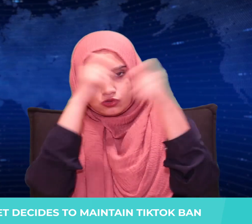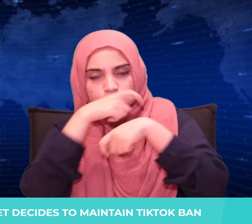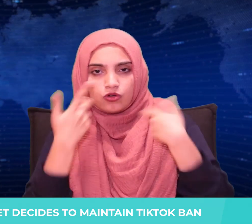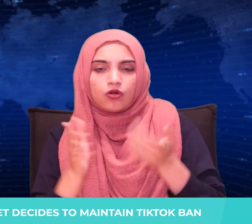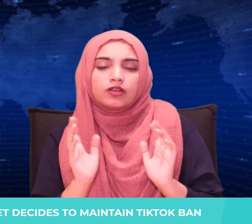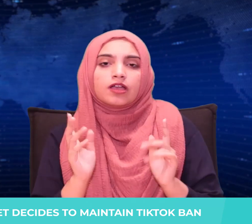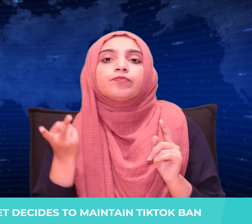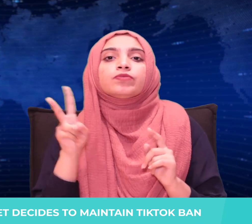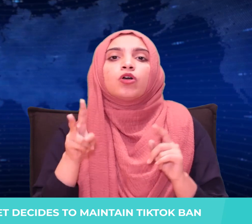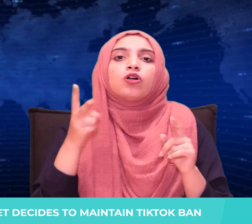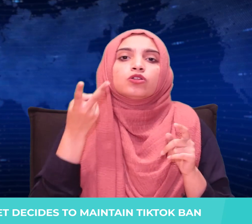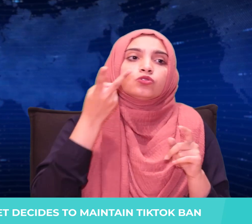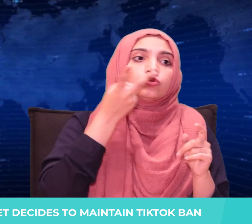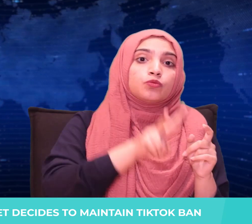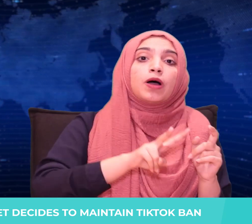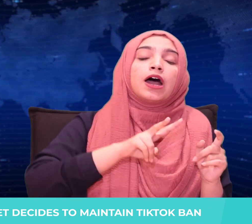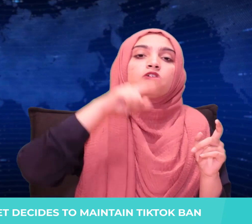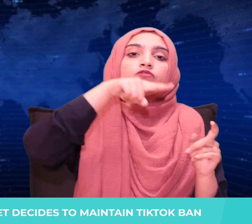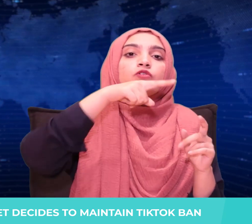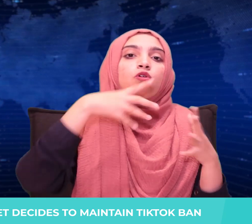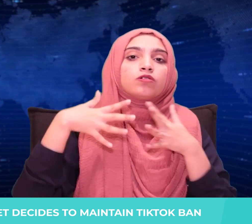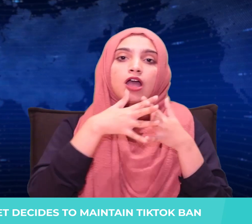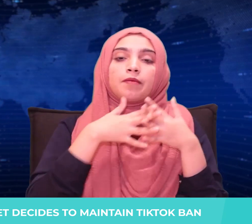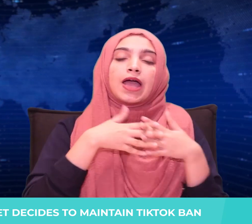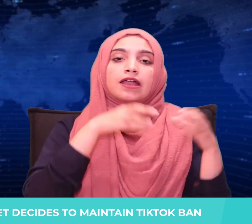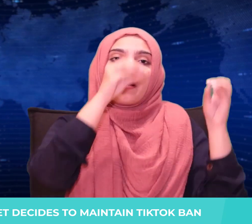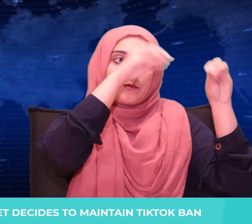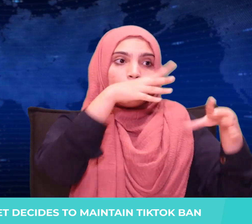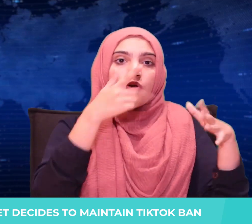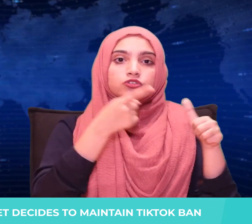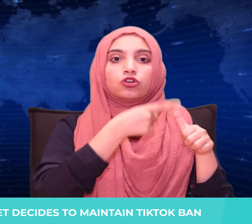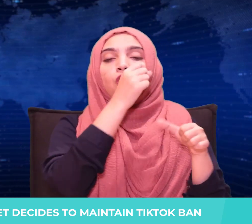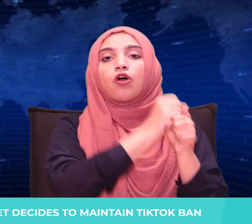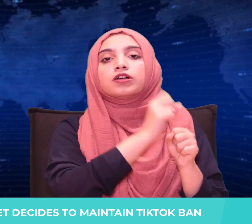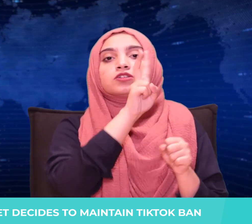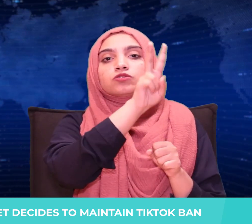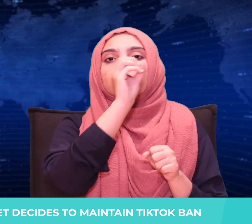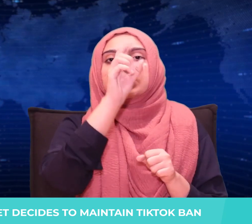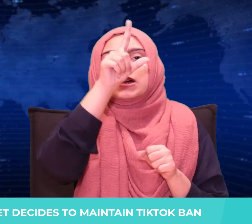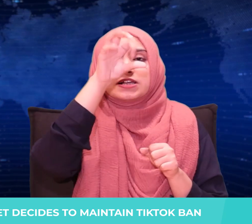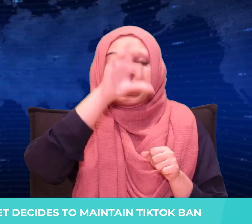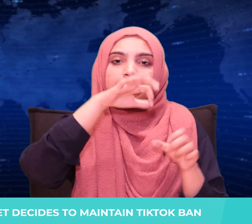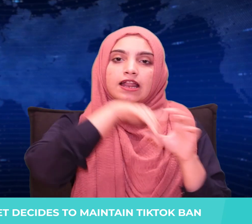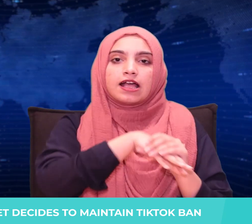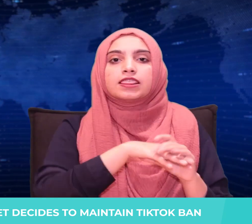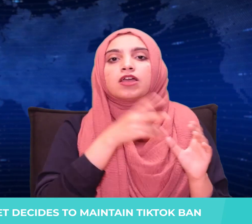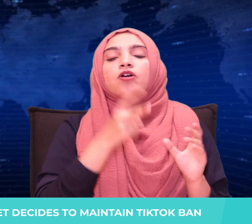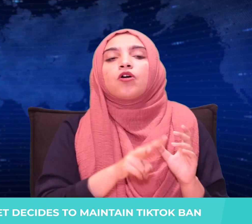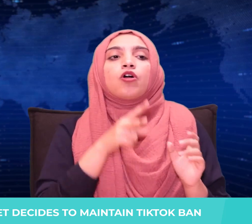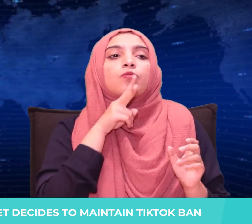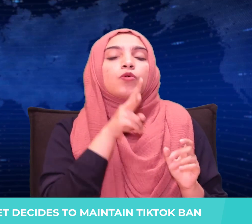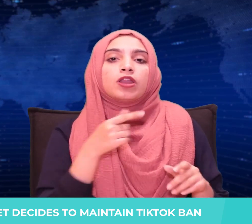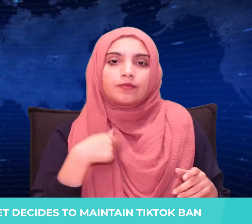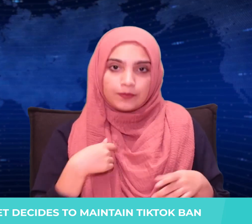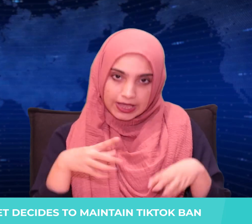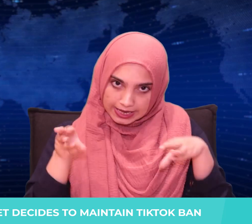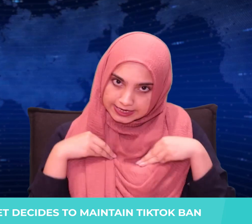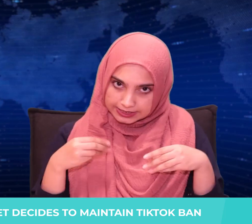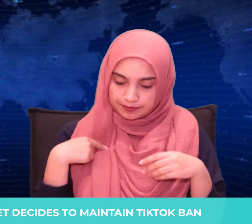was extradited and presented in the Seattle-based District Court in August 2019. He pleaded guilty to